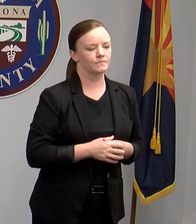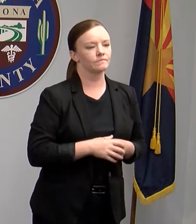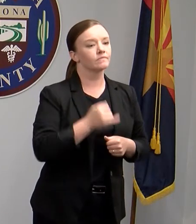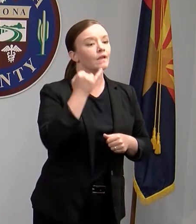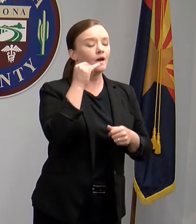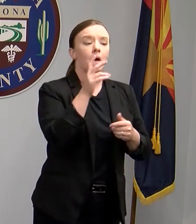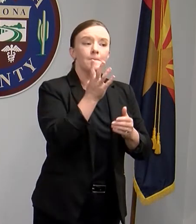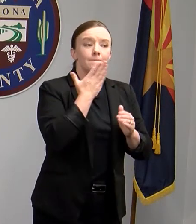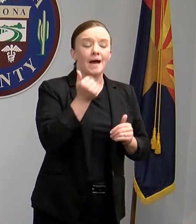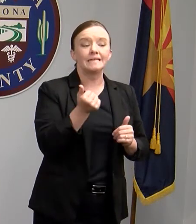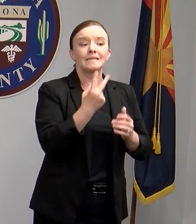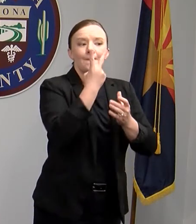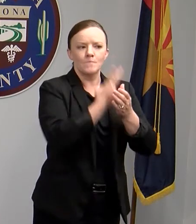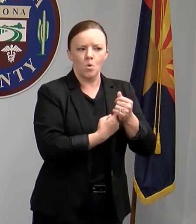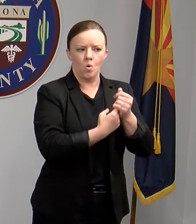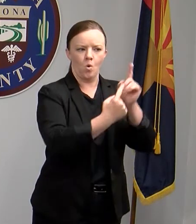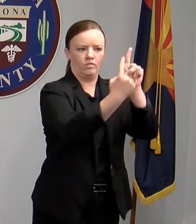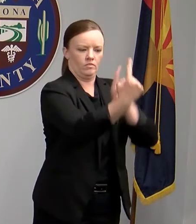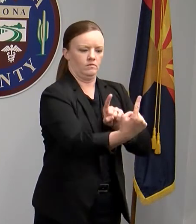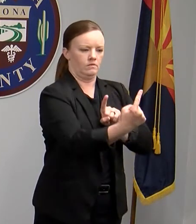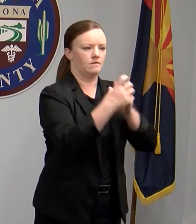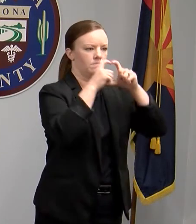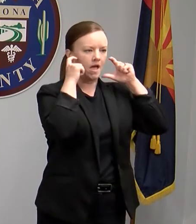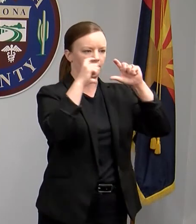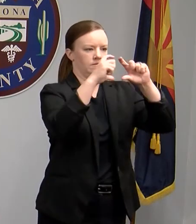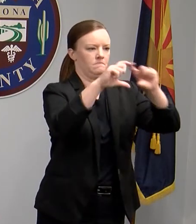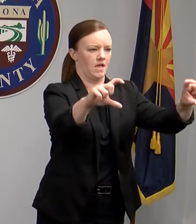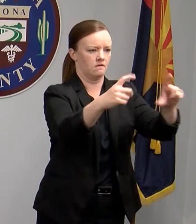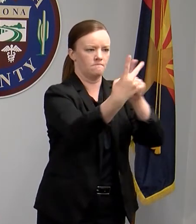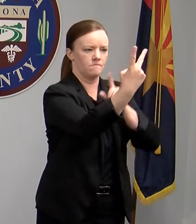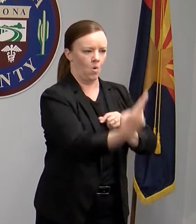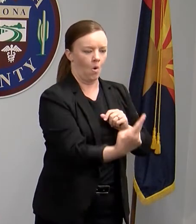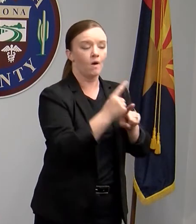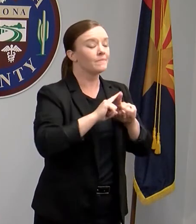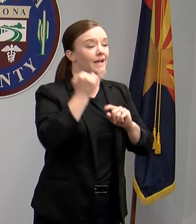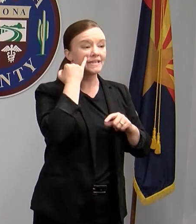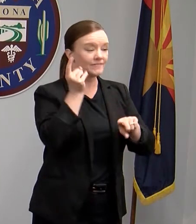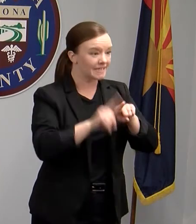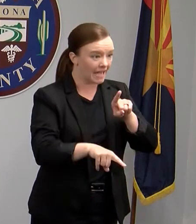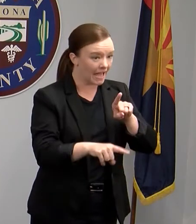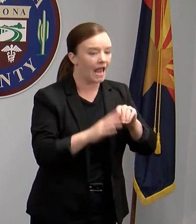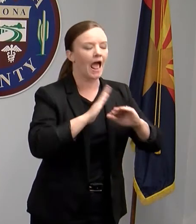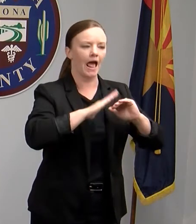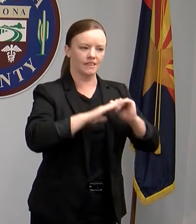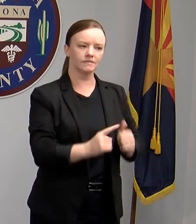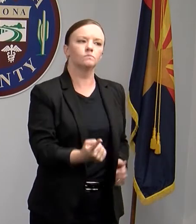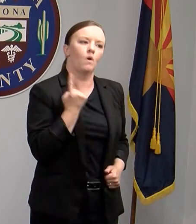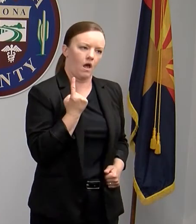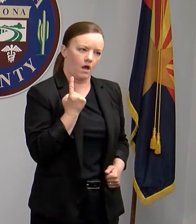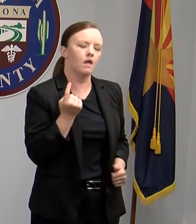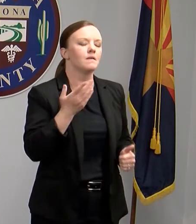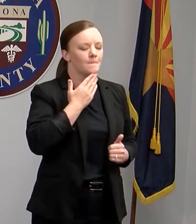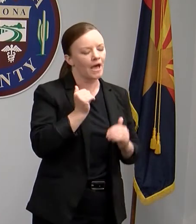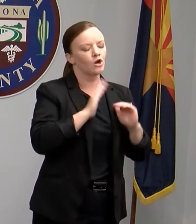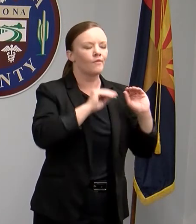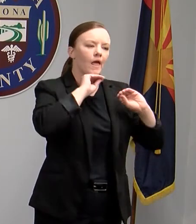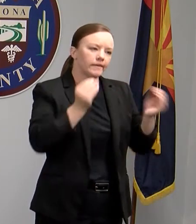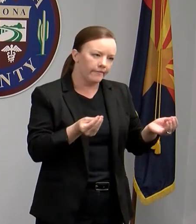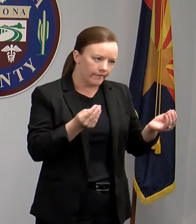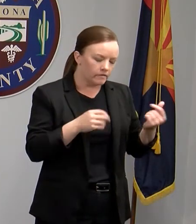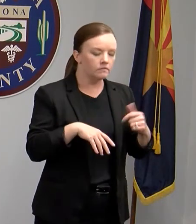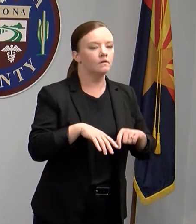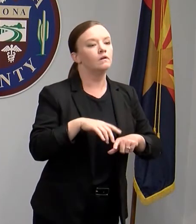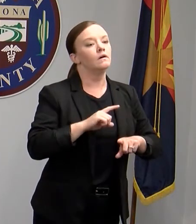One person mask is better than having nothing. And then a few other general tips to remember is it's better to be